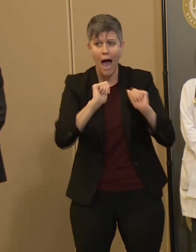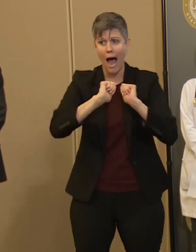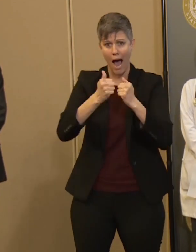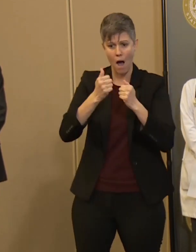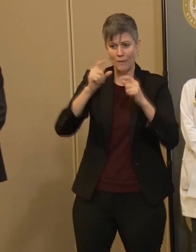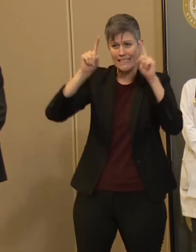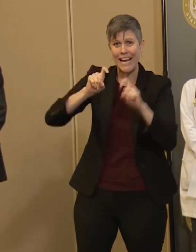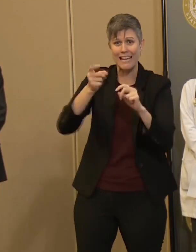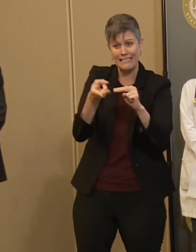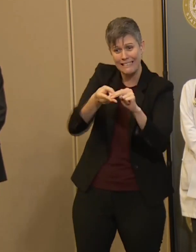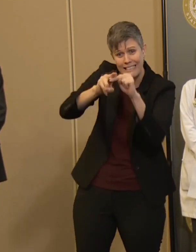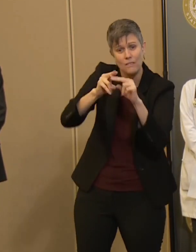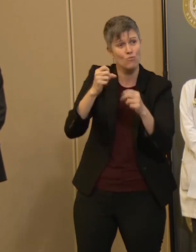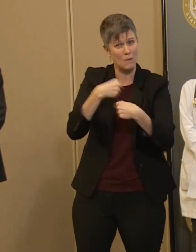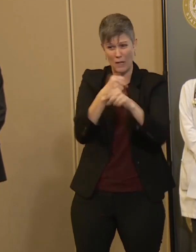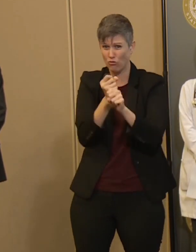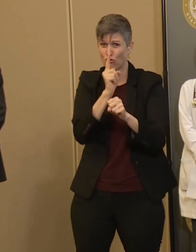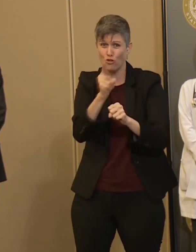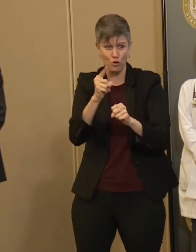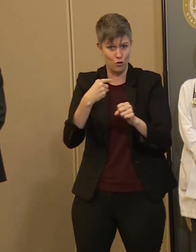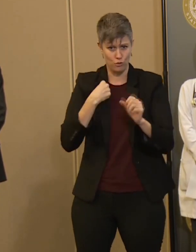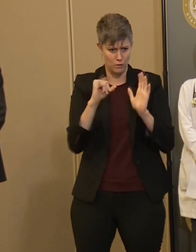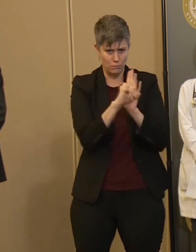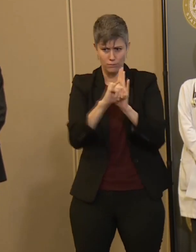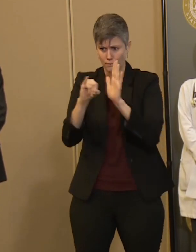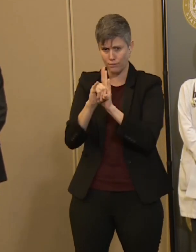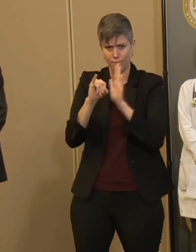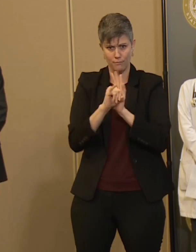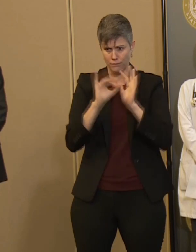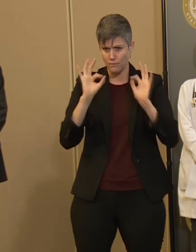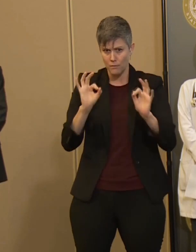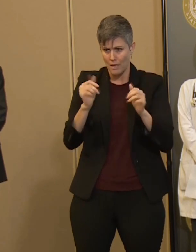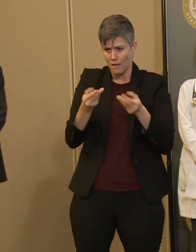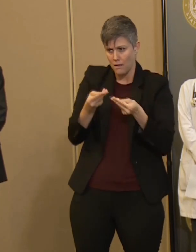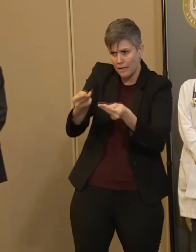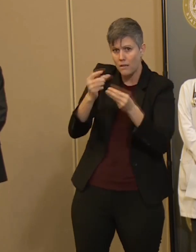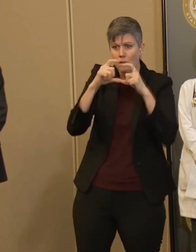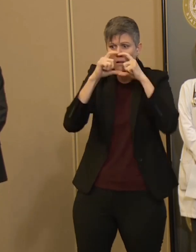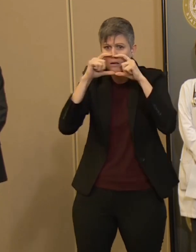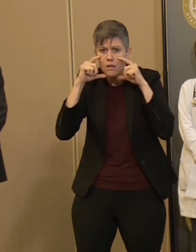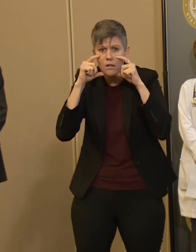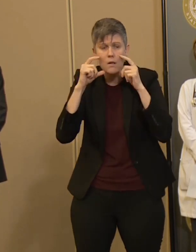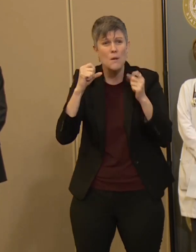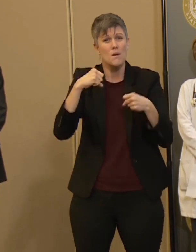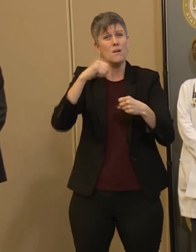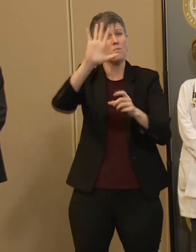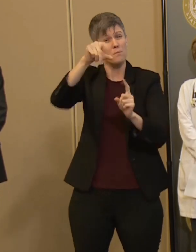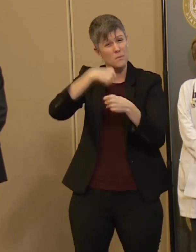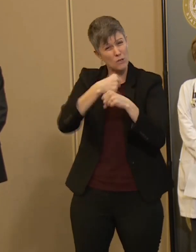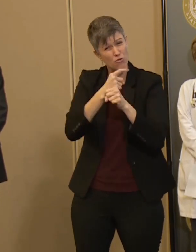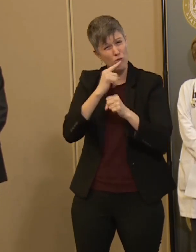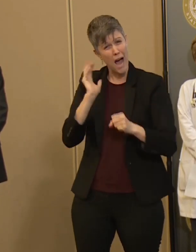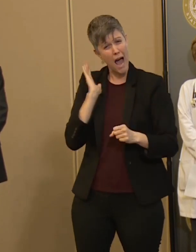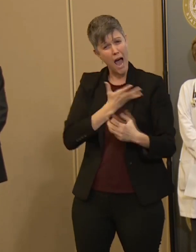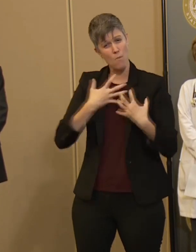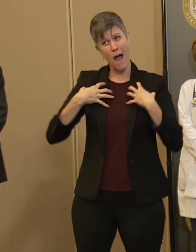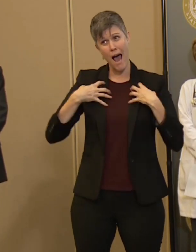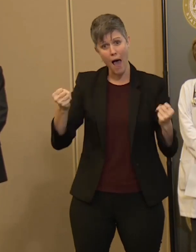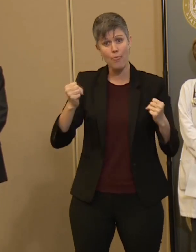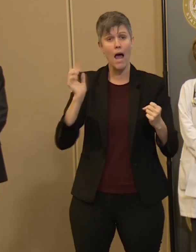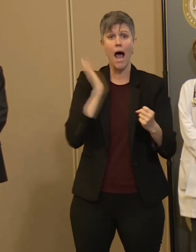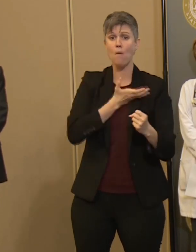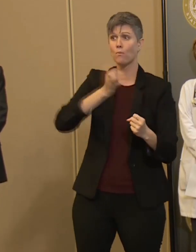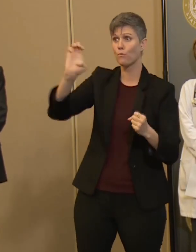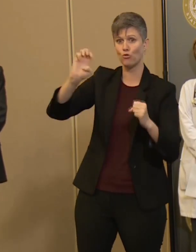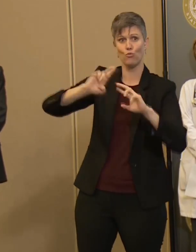identify personal protective equipment that our health care providers and our first responders need to protect themselves and